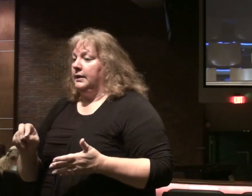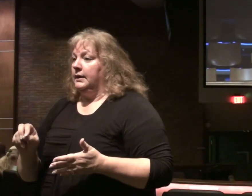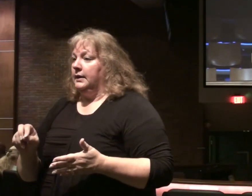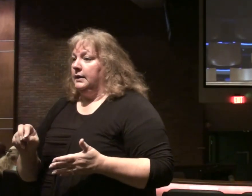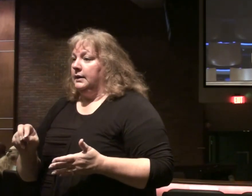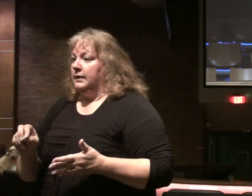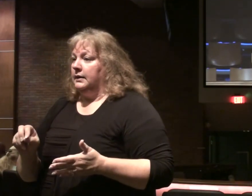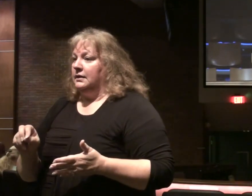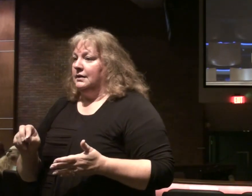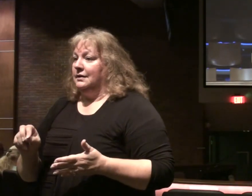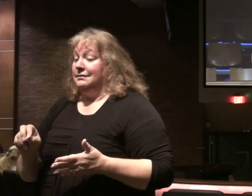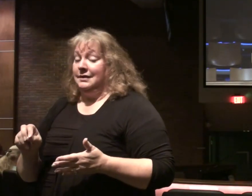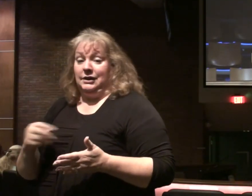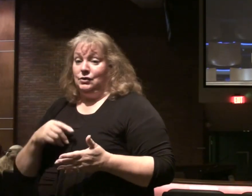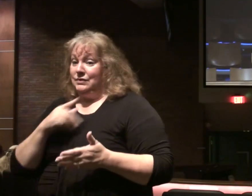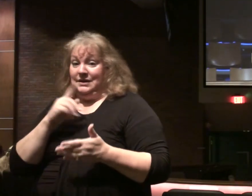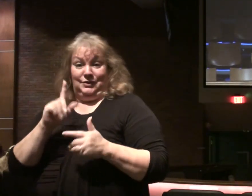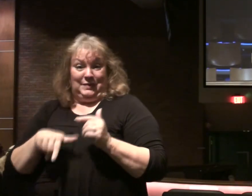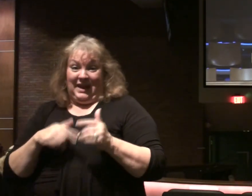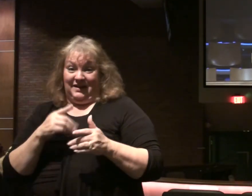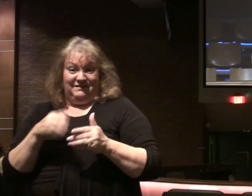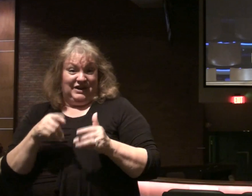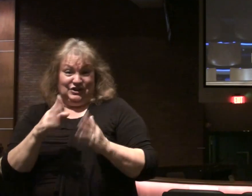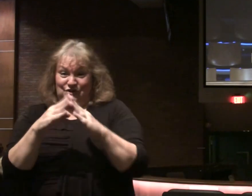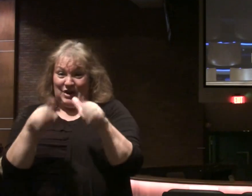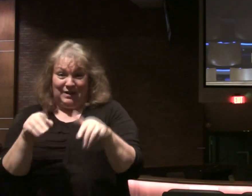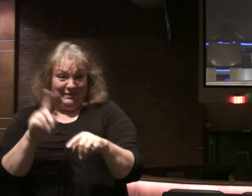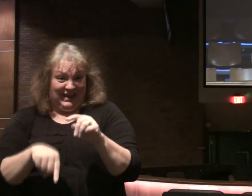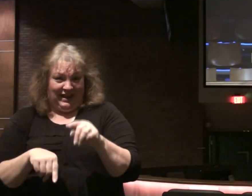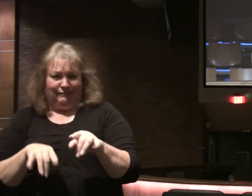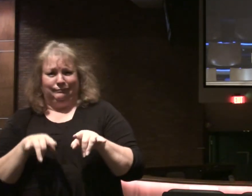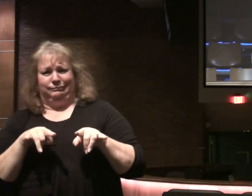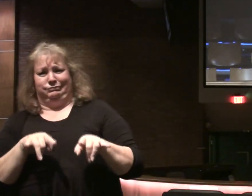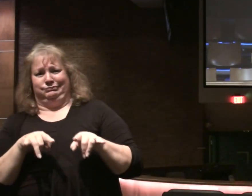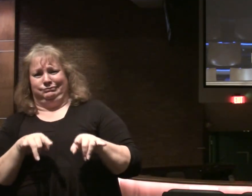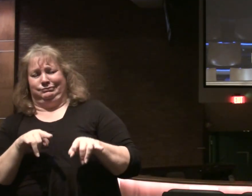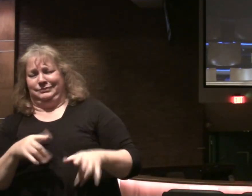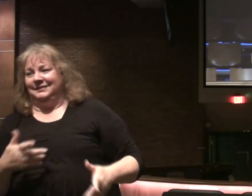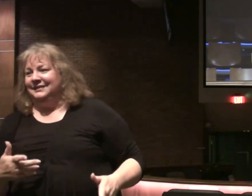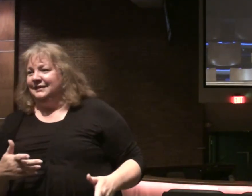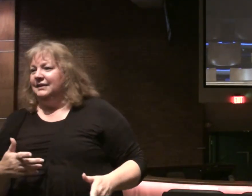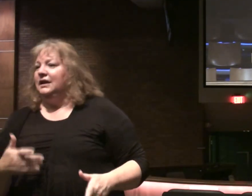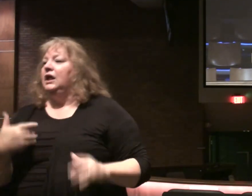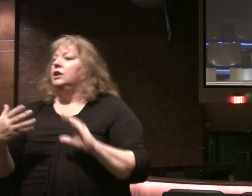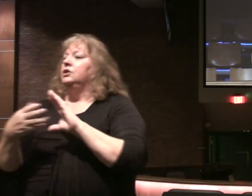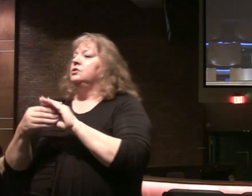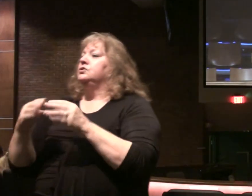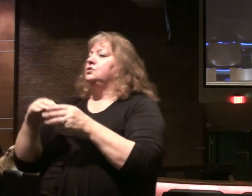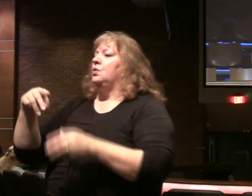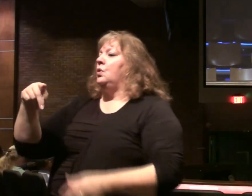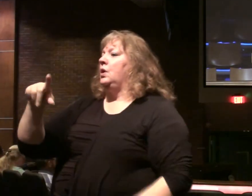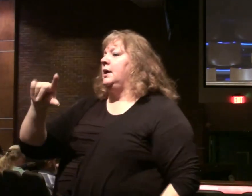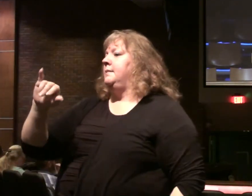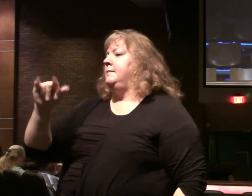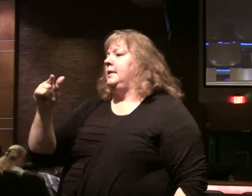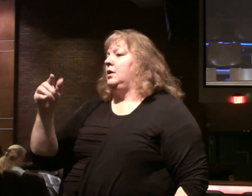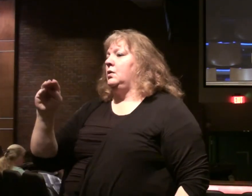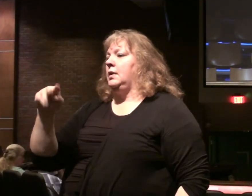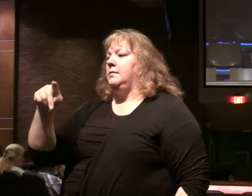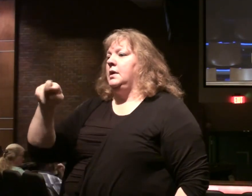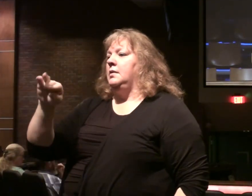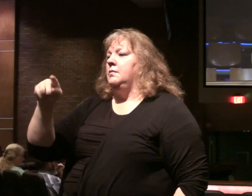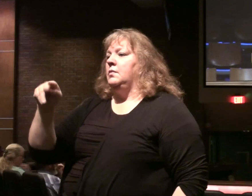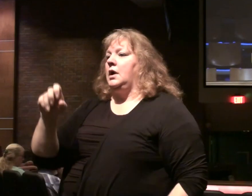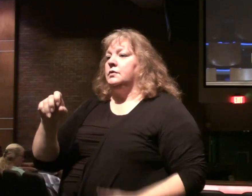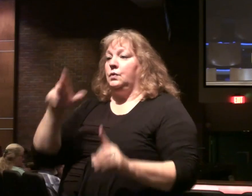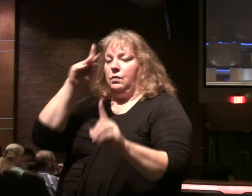Now he will finish. He's ridiculed. There's a story. Pilgrim's progress. A Christian. Runs after. Salvation. Two men